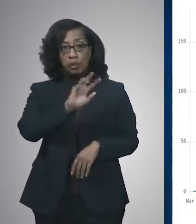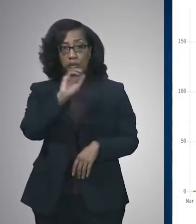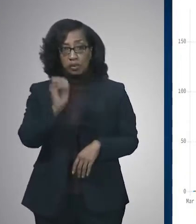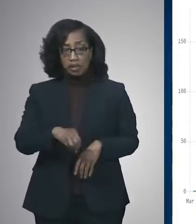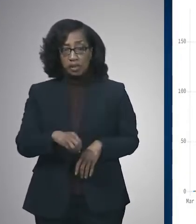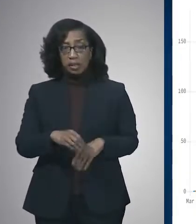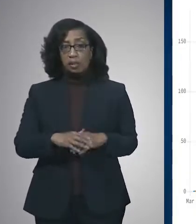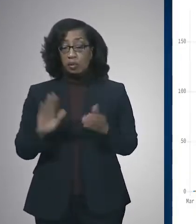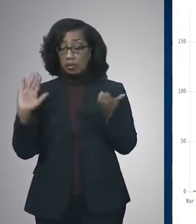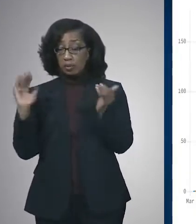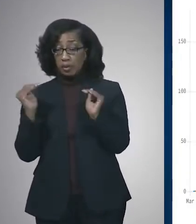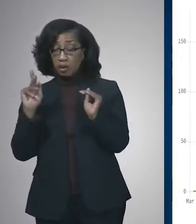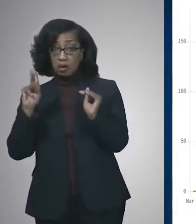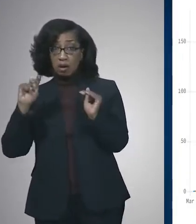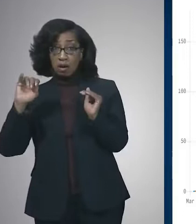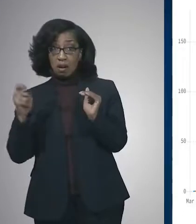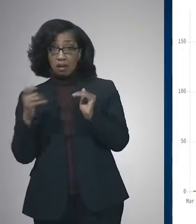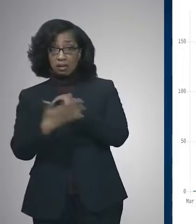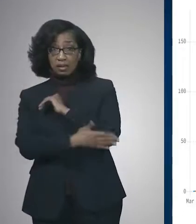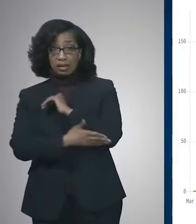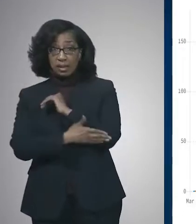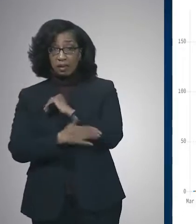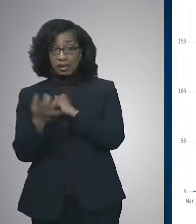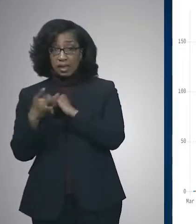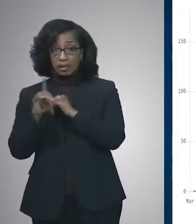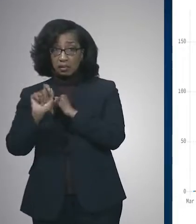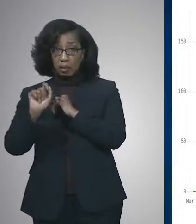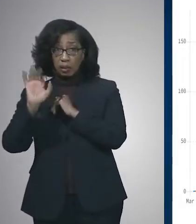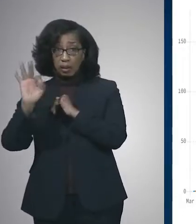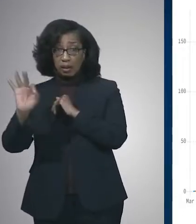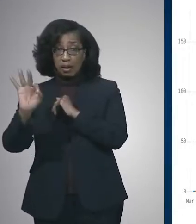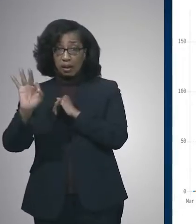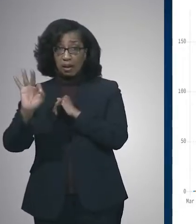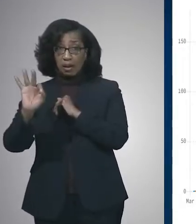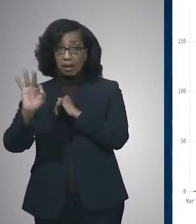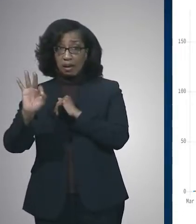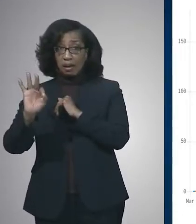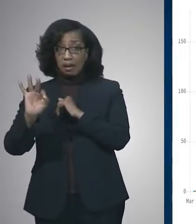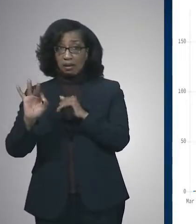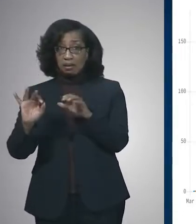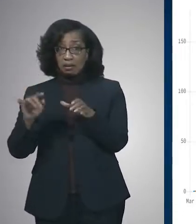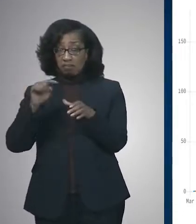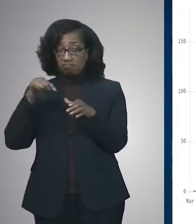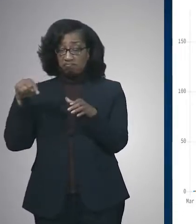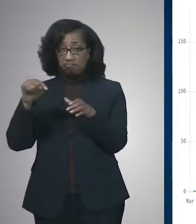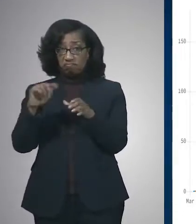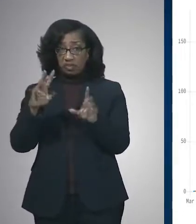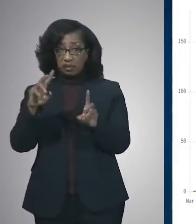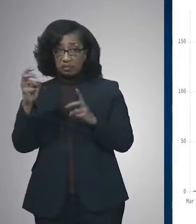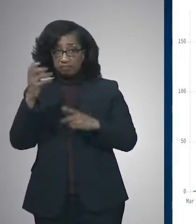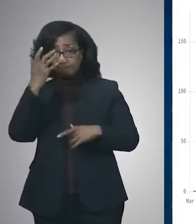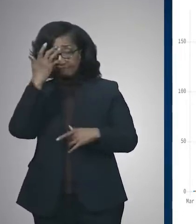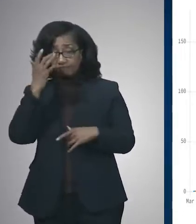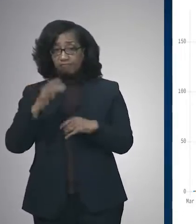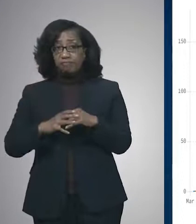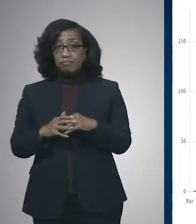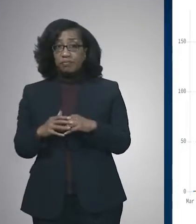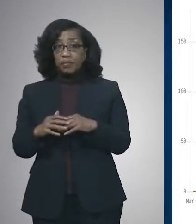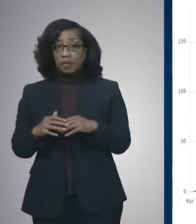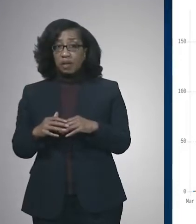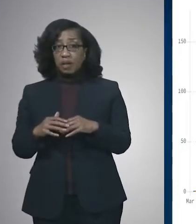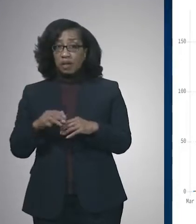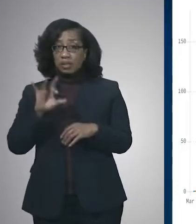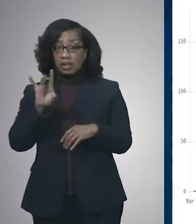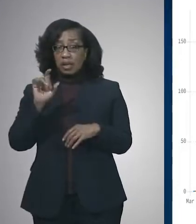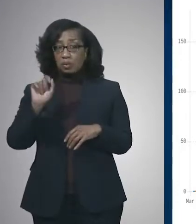Compared to Knox County, that has 18.9 cases per 100,000, a test positivity rate of